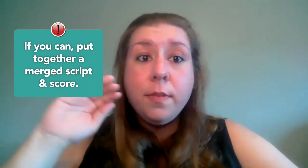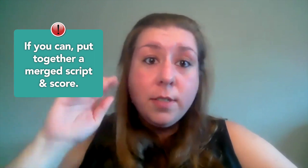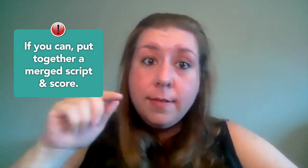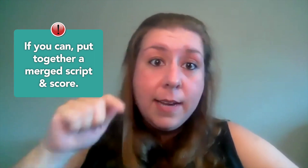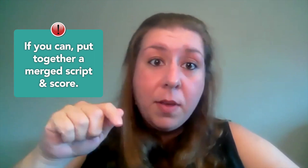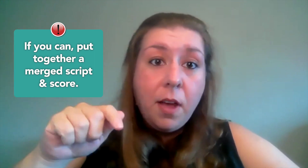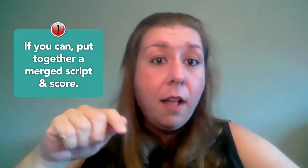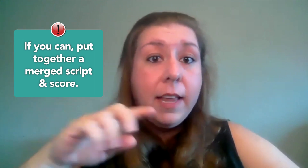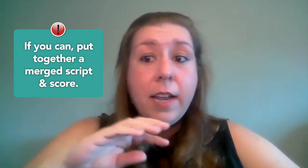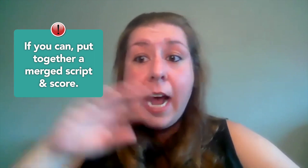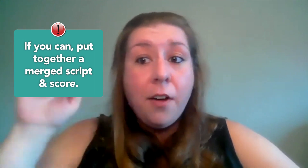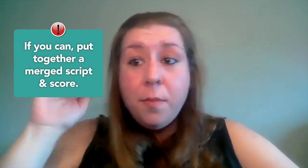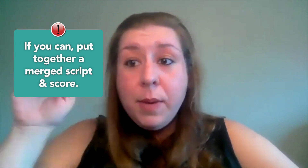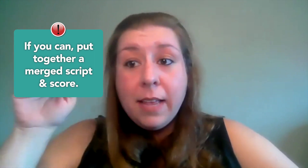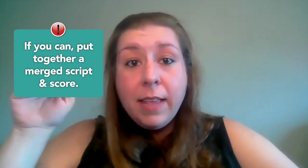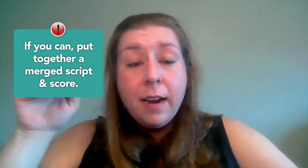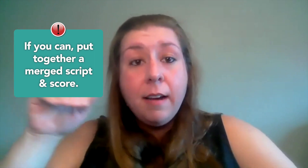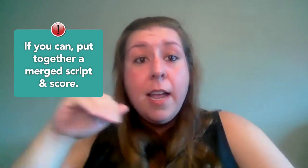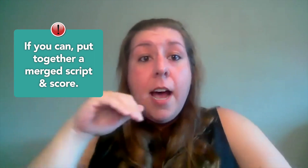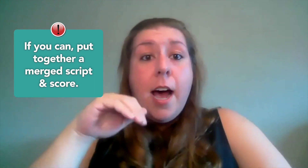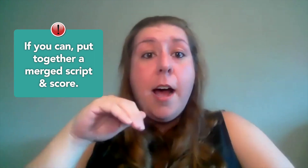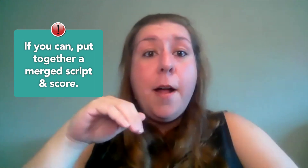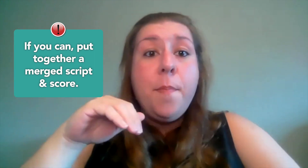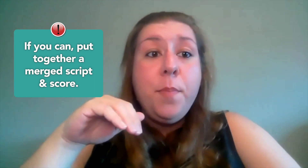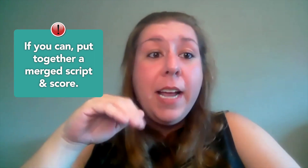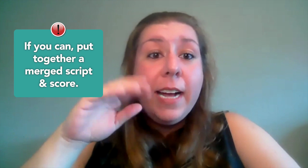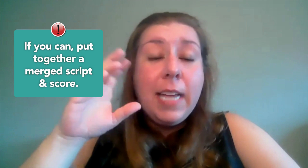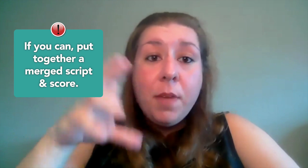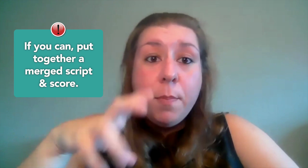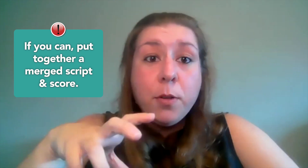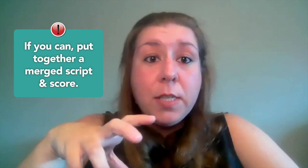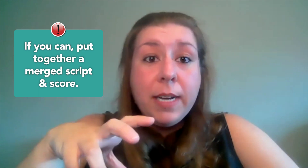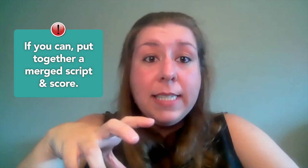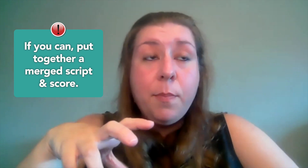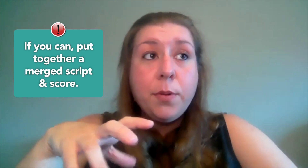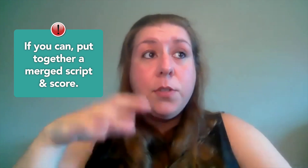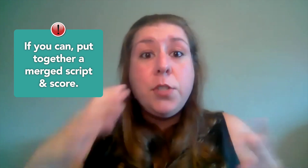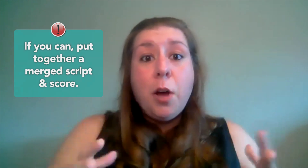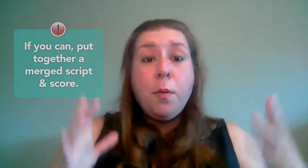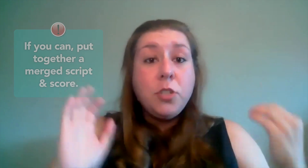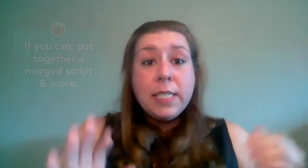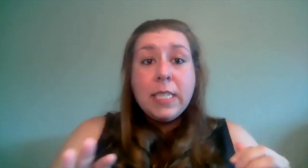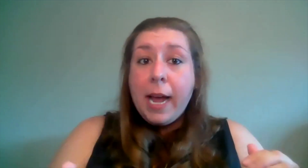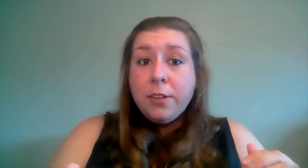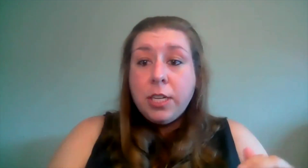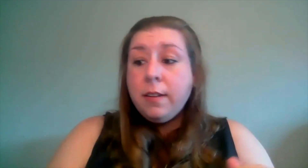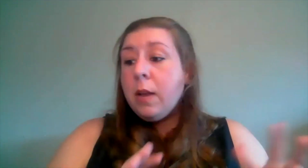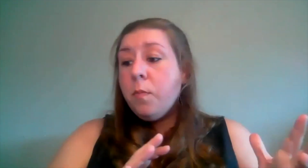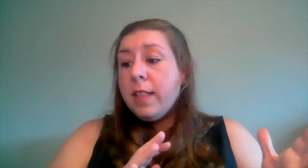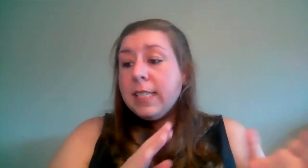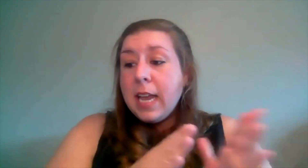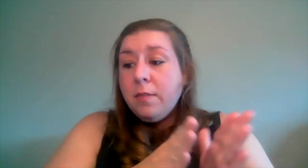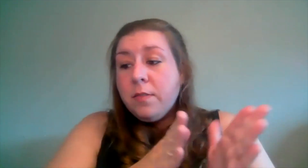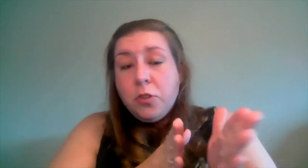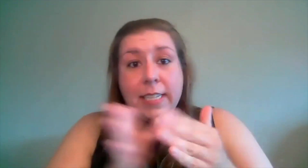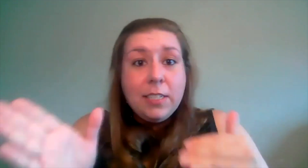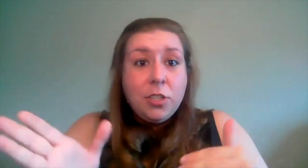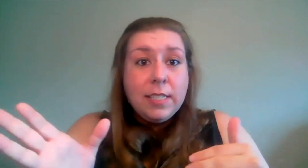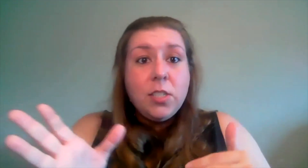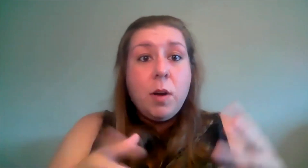get with holly on how to be in there um because i'm going to post some examples so just imagine and this kind of transitions into